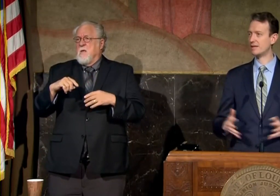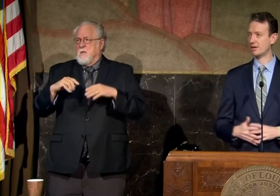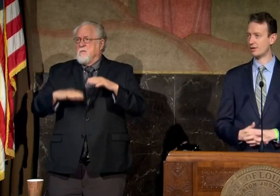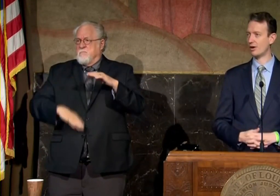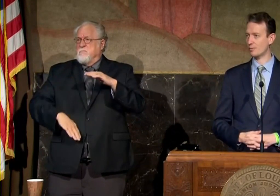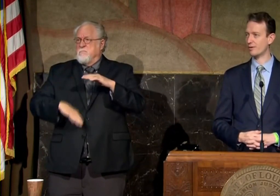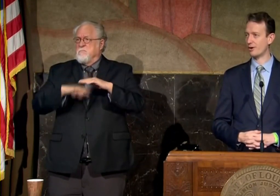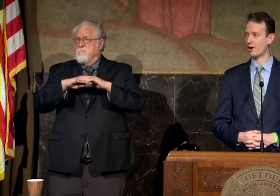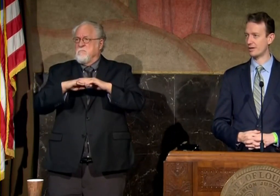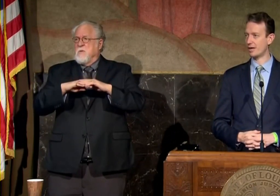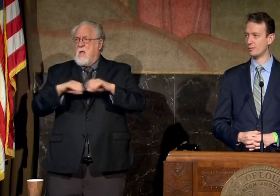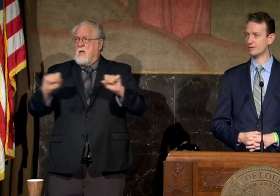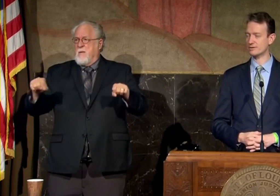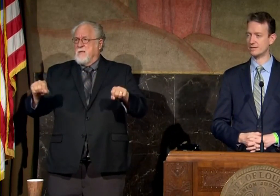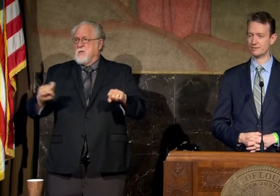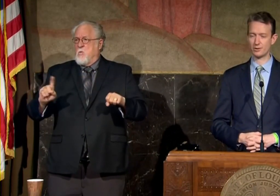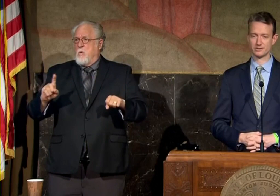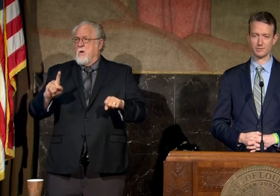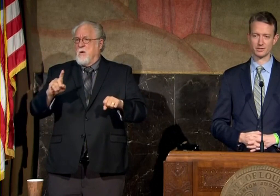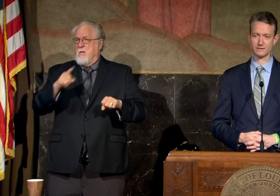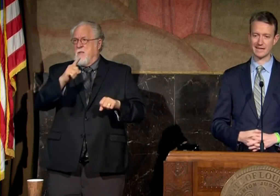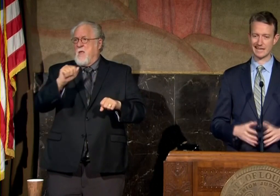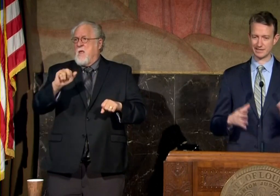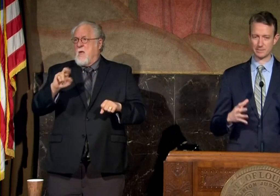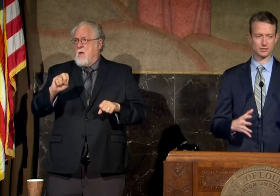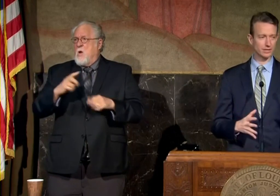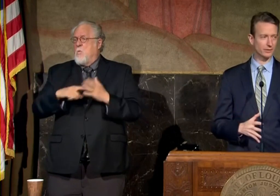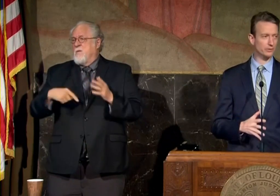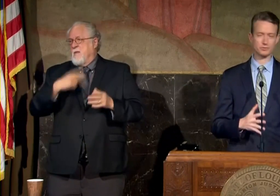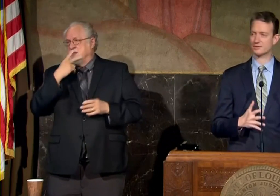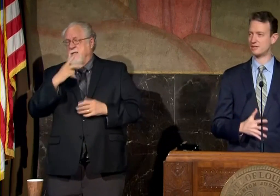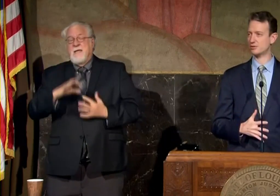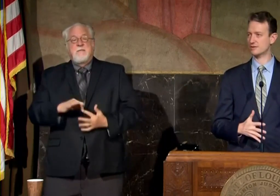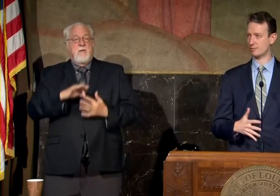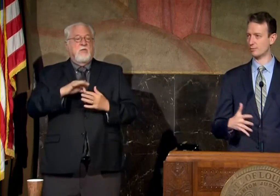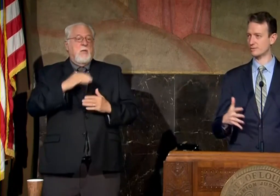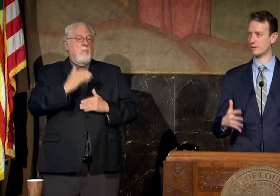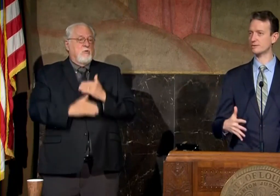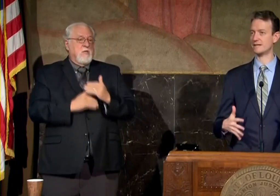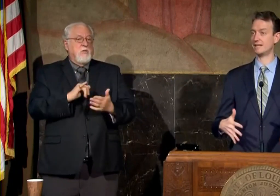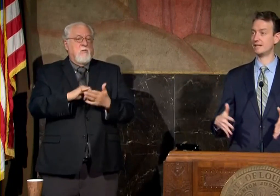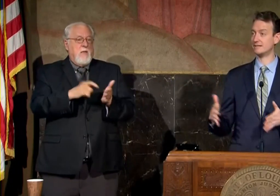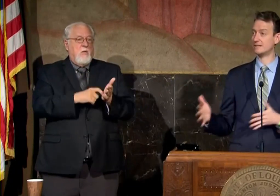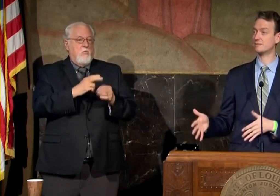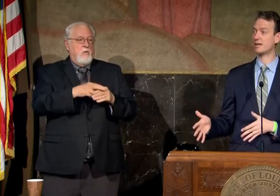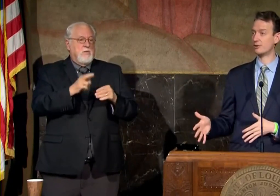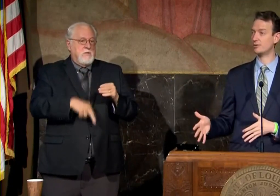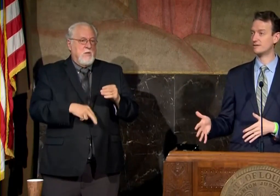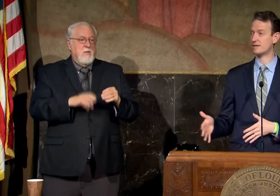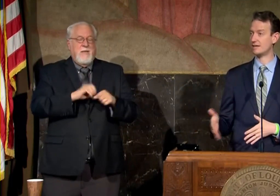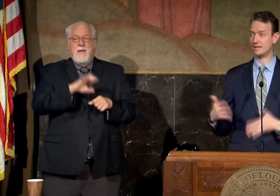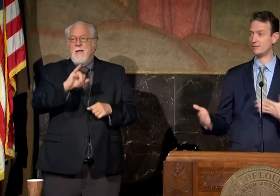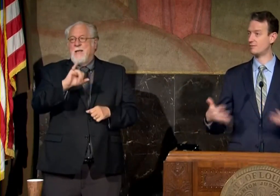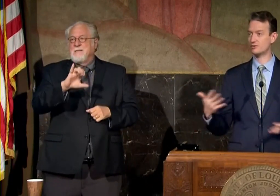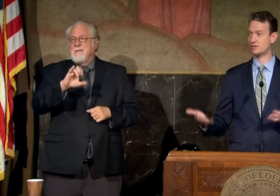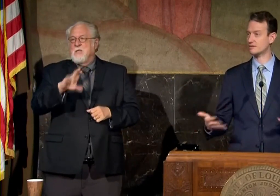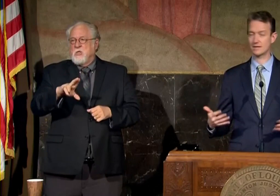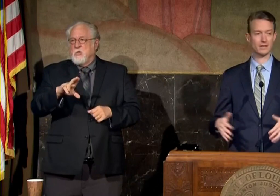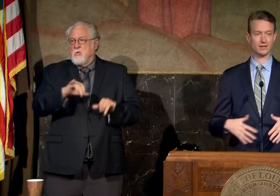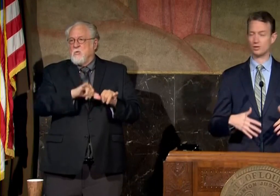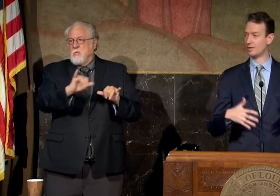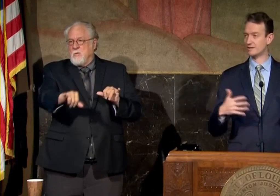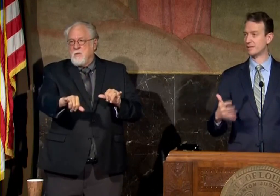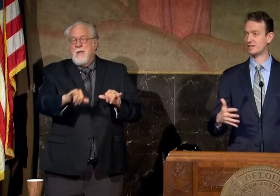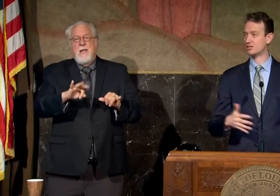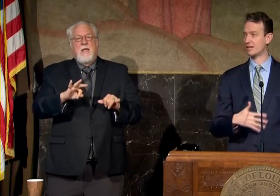depending on on where they are and what they're seeing as far as admissions especially those procedures that will result in an intensive care unit stay even if it's just